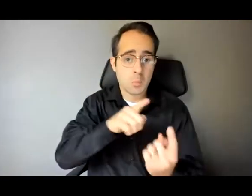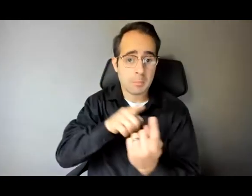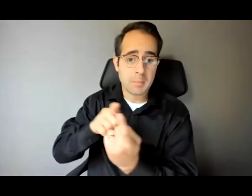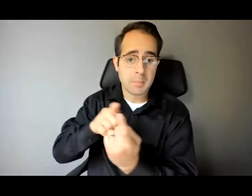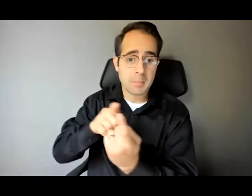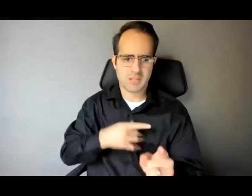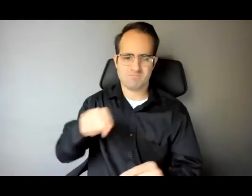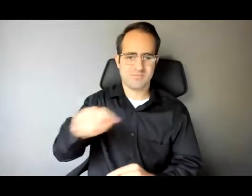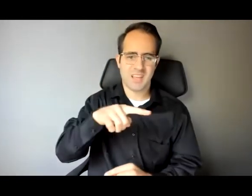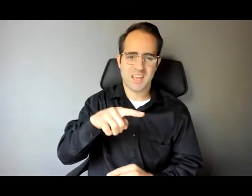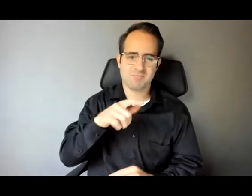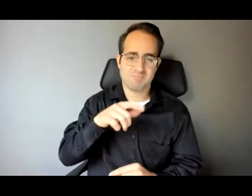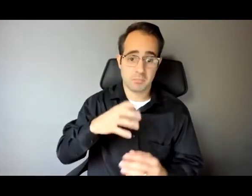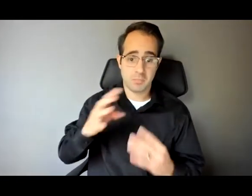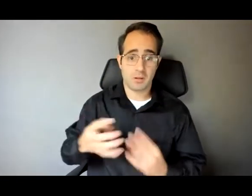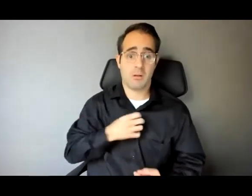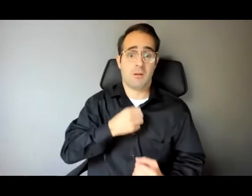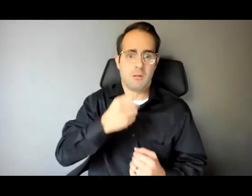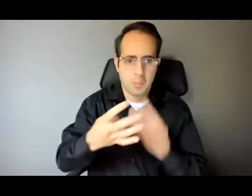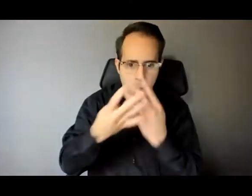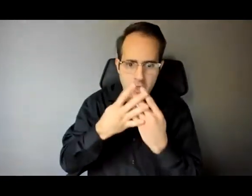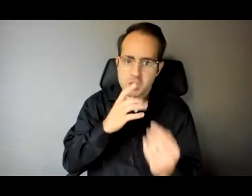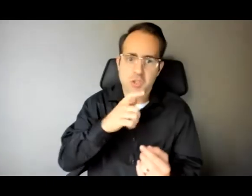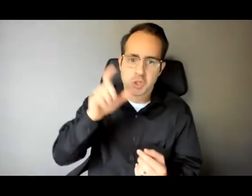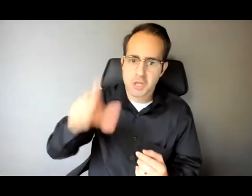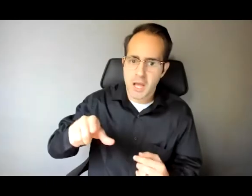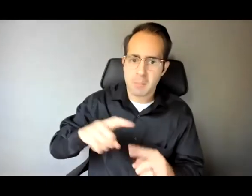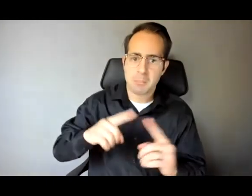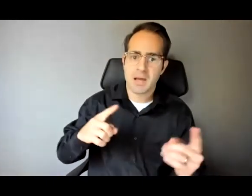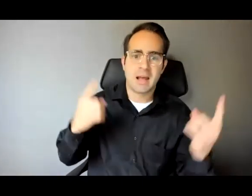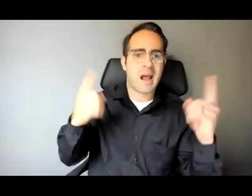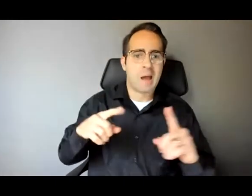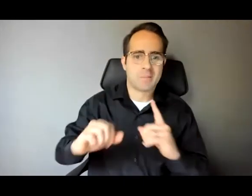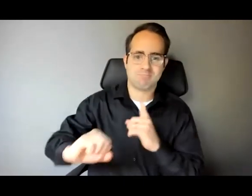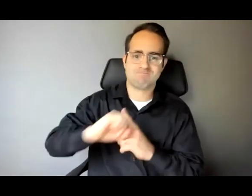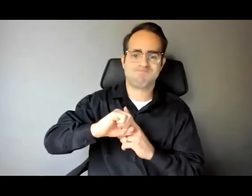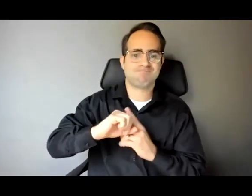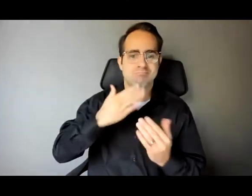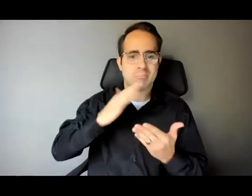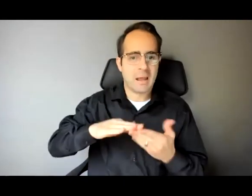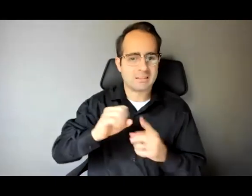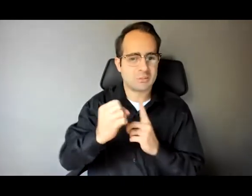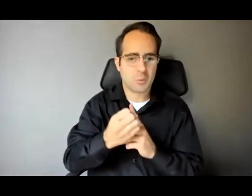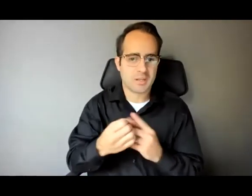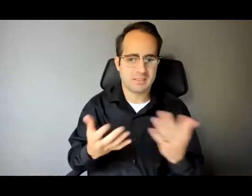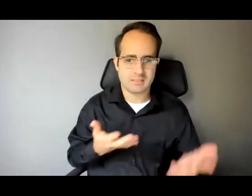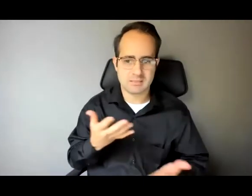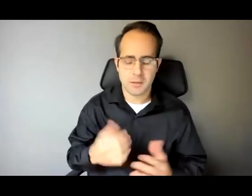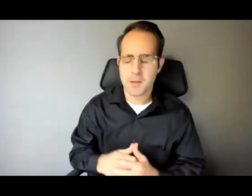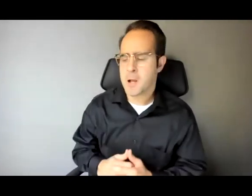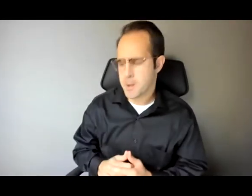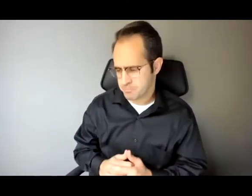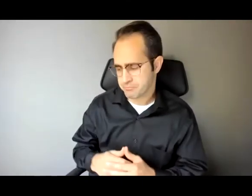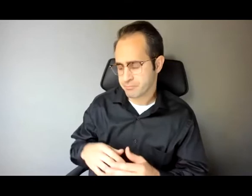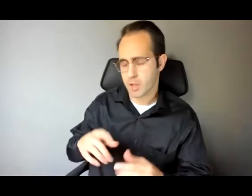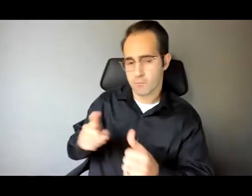prison, but were simply a victim of circumstances. Yeah. Thanks for that question. First of all, thanks for the kind words and